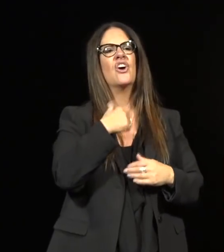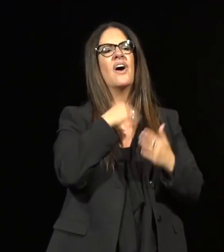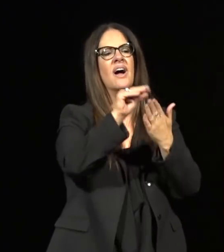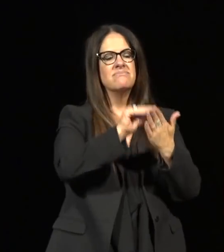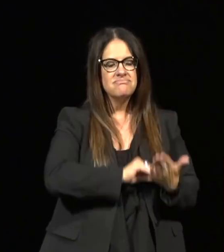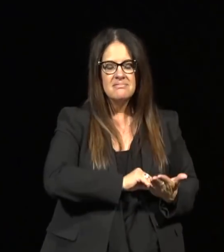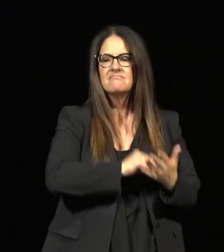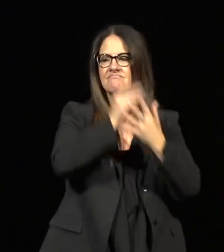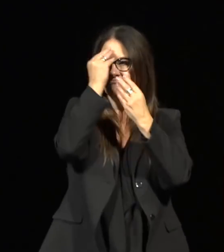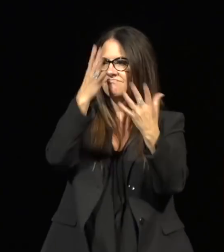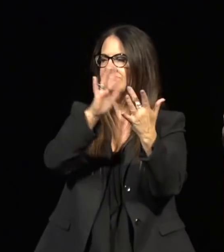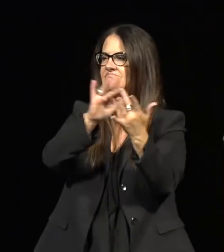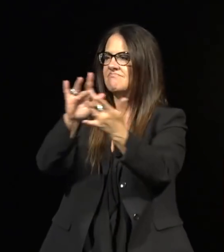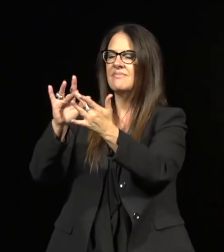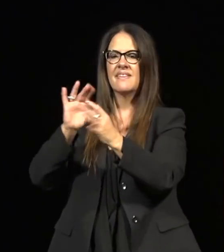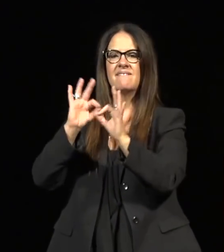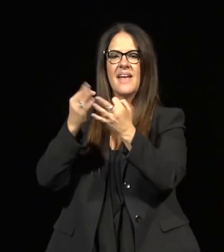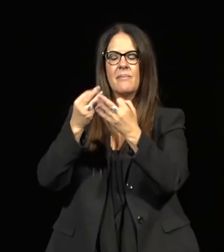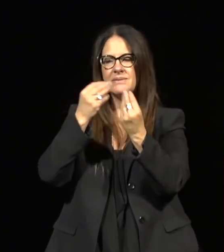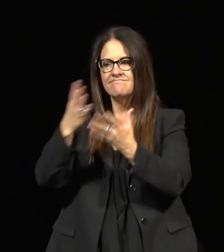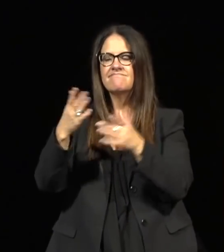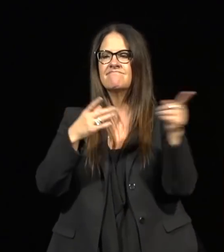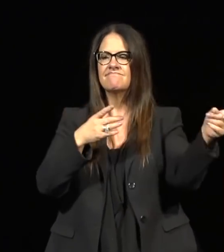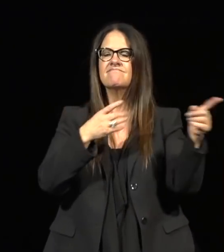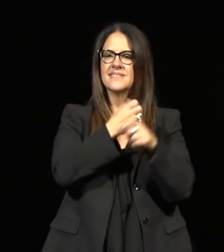accounted for.